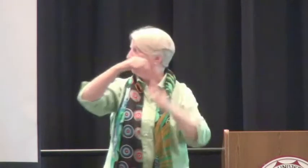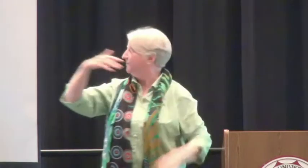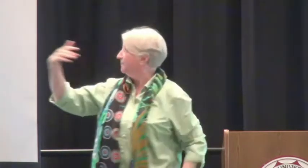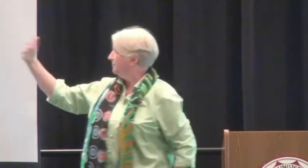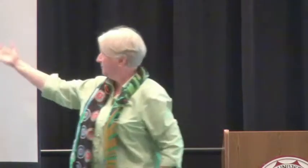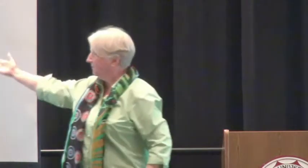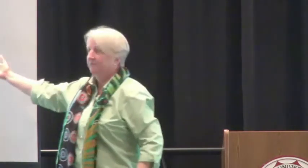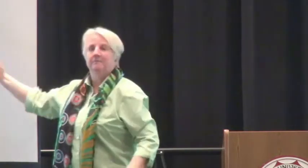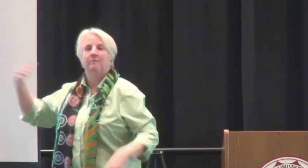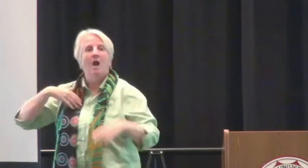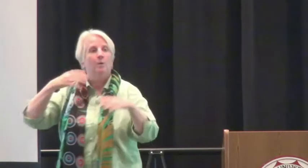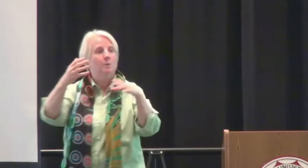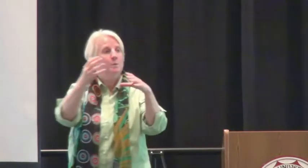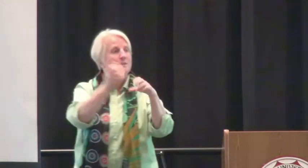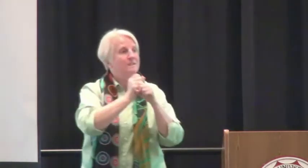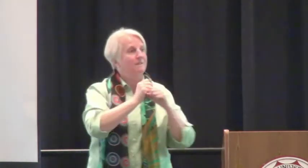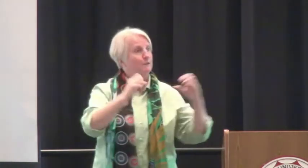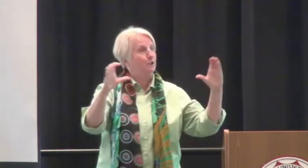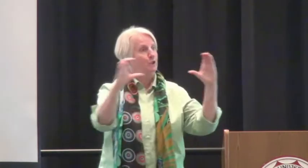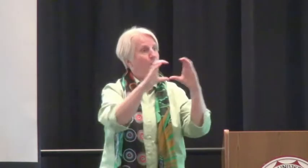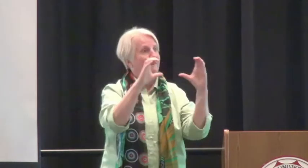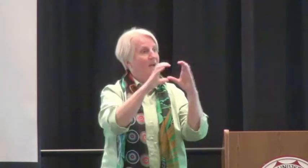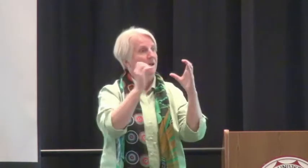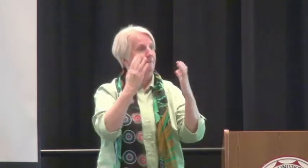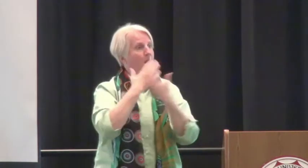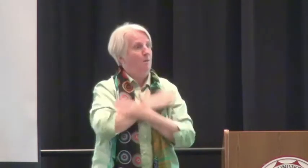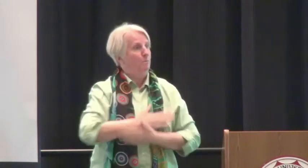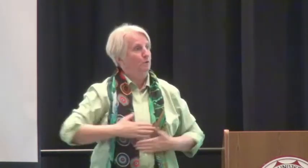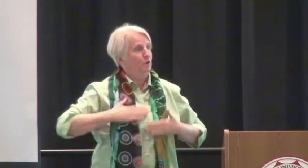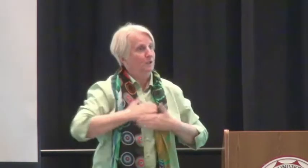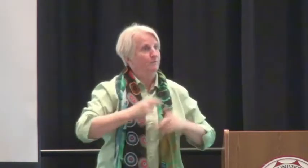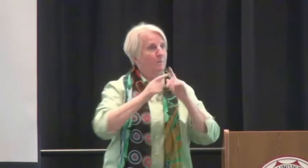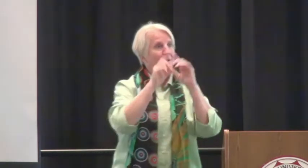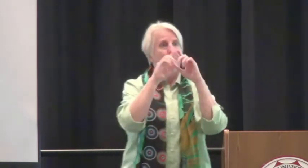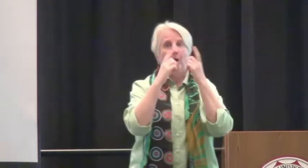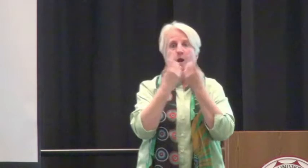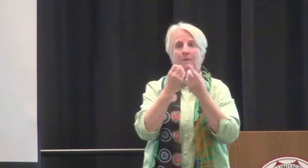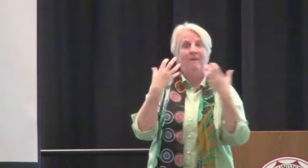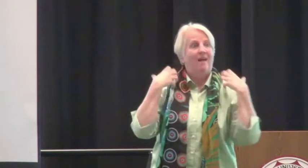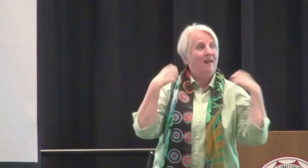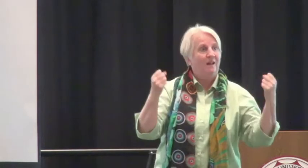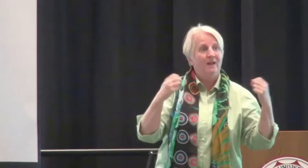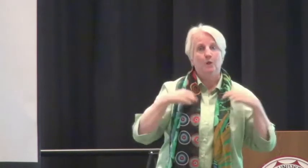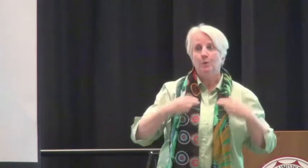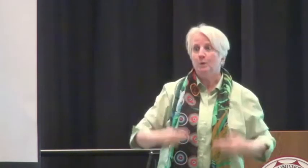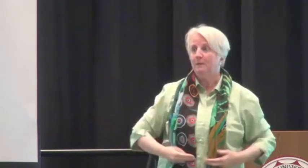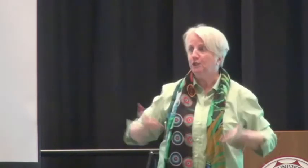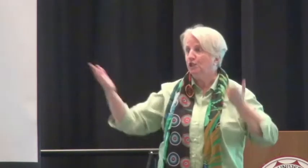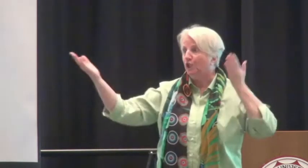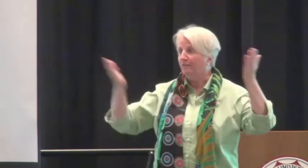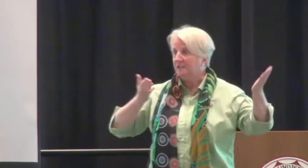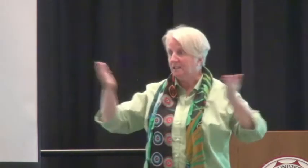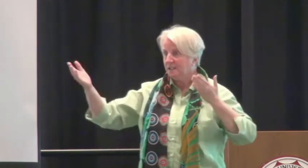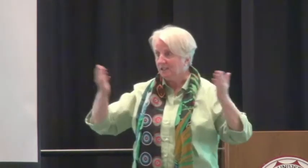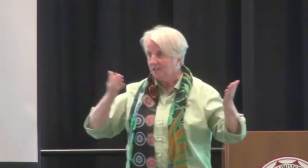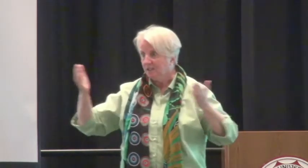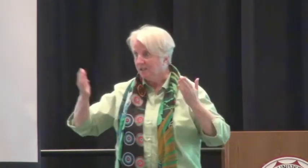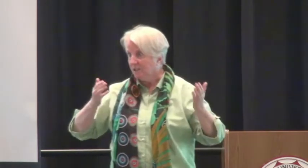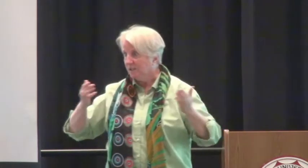Now, in terms of what we see here before us, Roxanne received a Certificate of Appreciation from the Department of Health and Human Services.